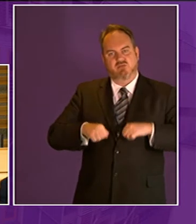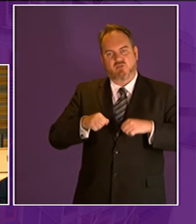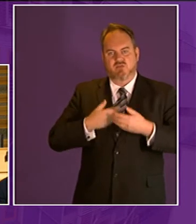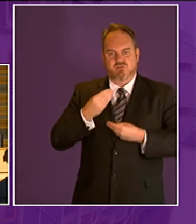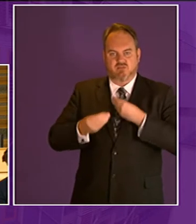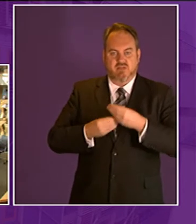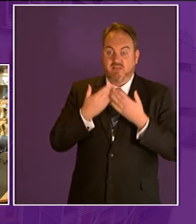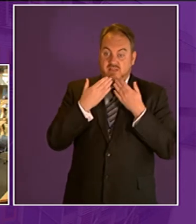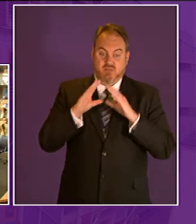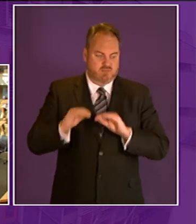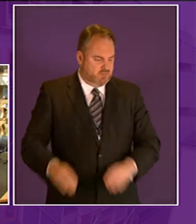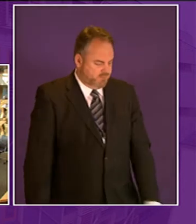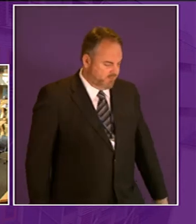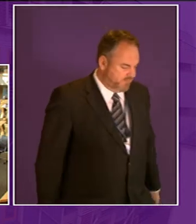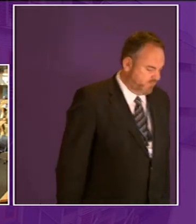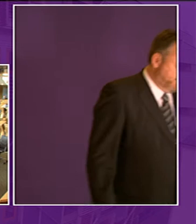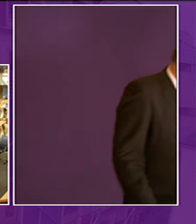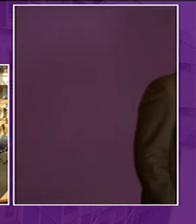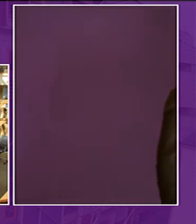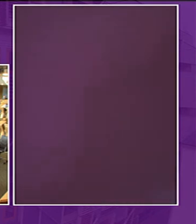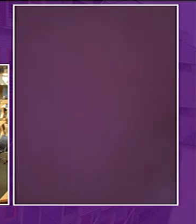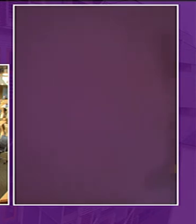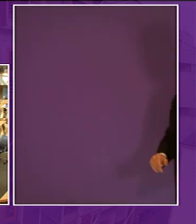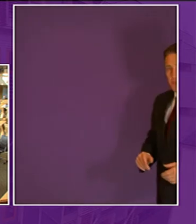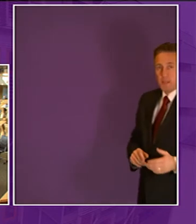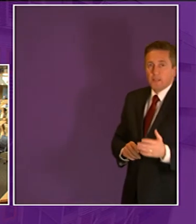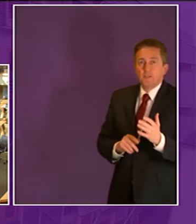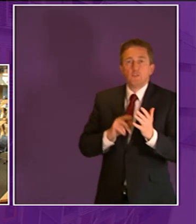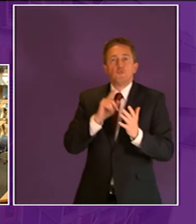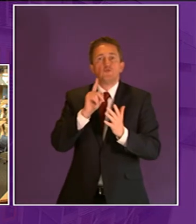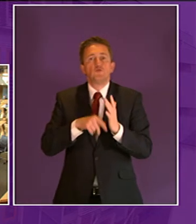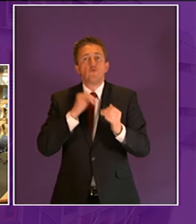whittle i call john scott to be followed by ross clear mr scott please